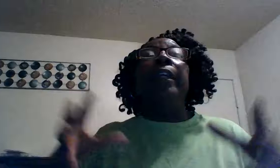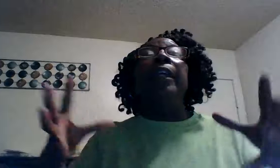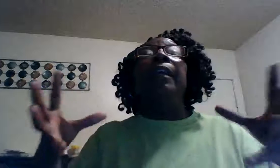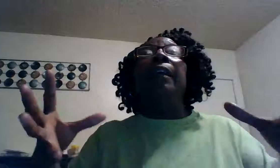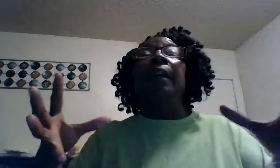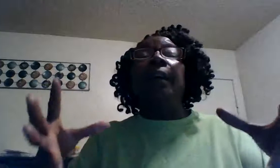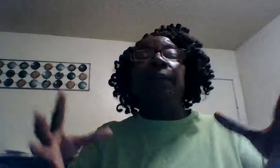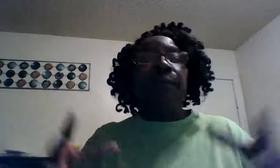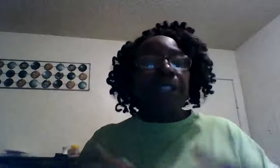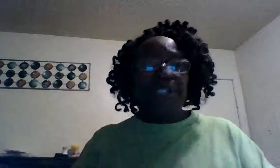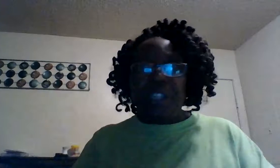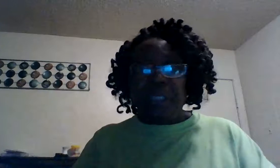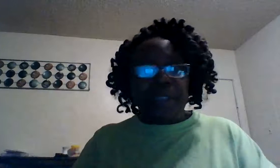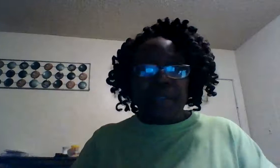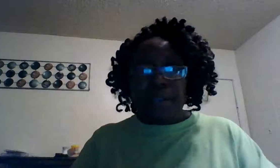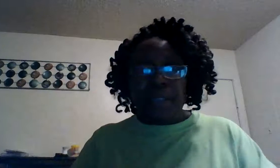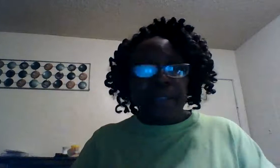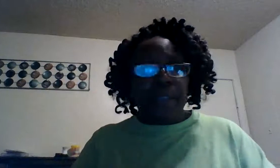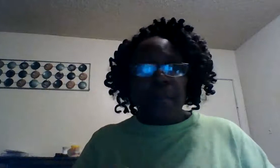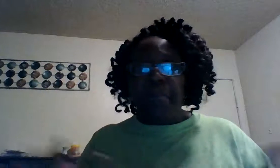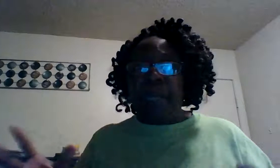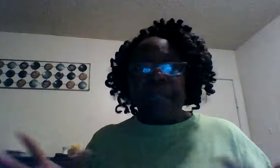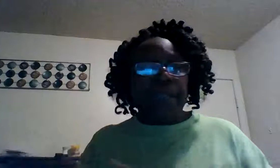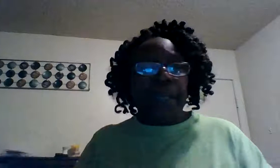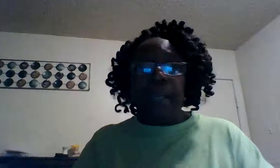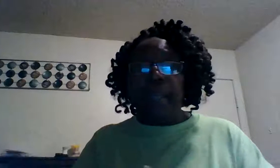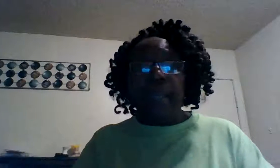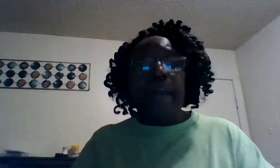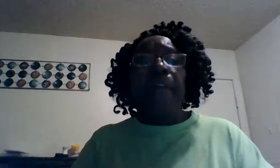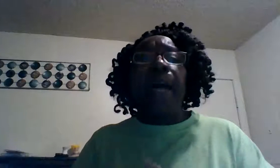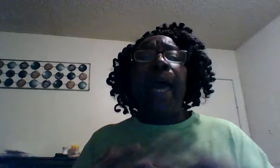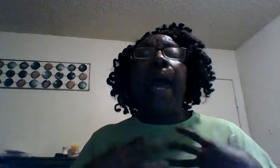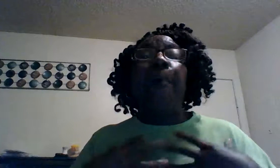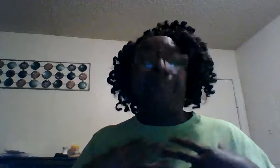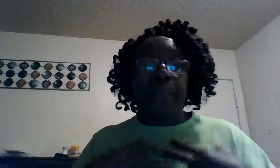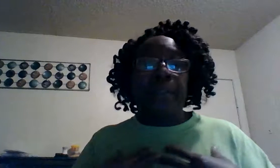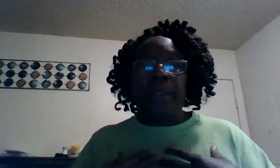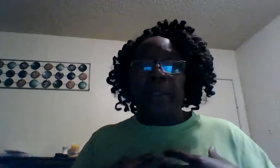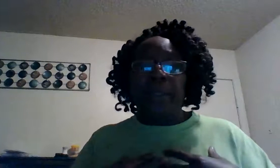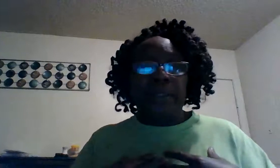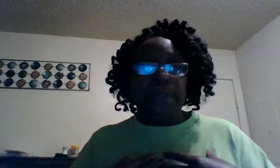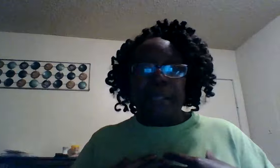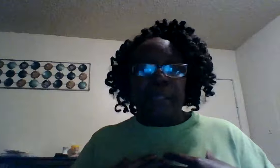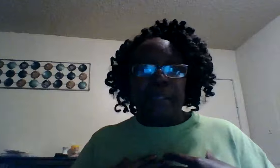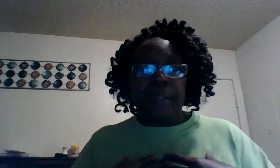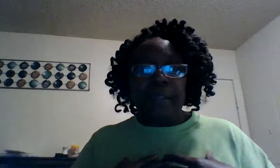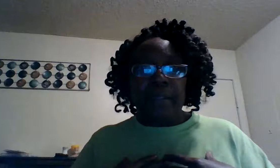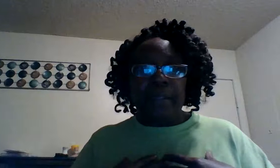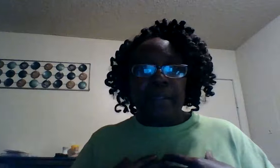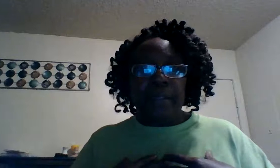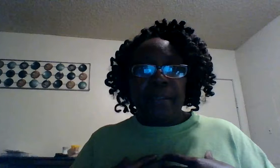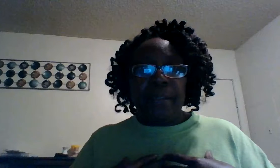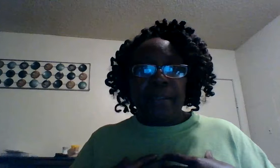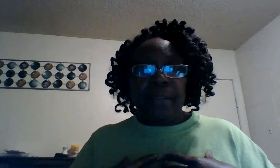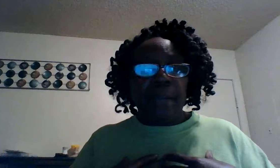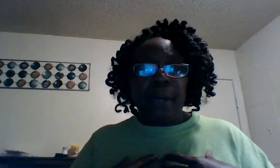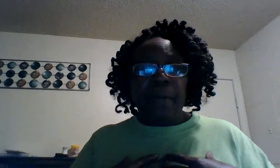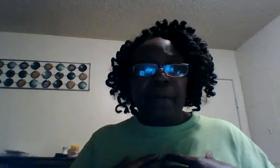in love with Jesus is the best thing that ever happened to me come on